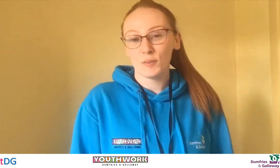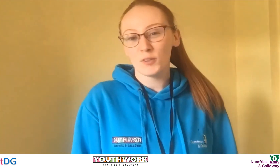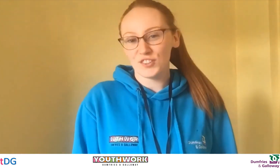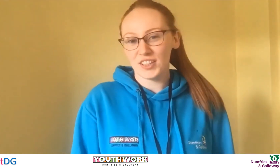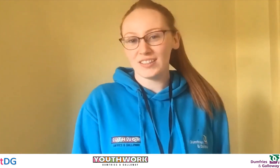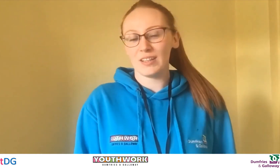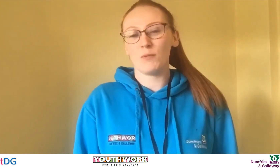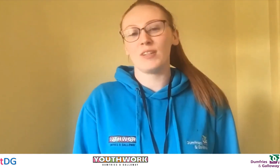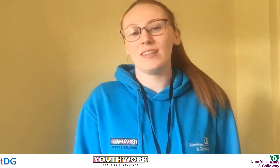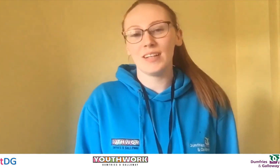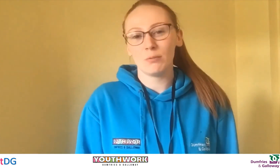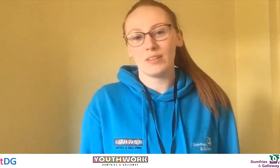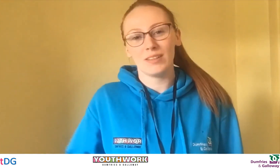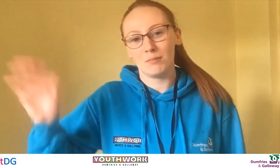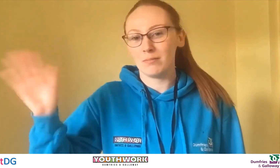watching and we'll see you next week. Bye.